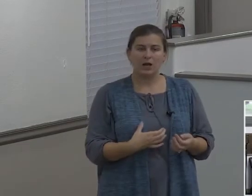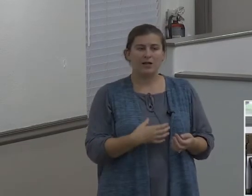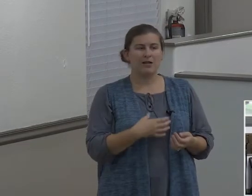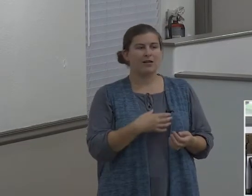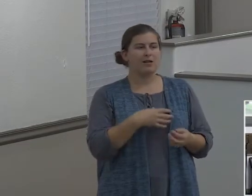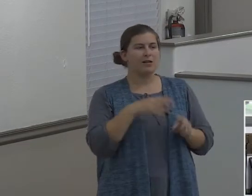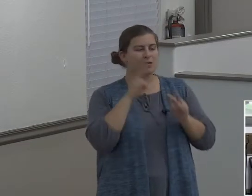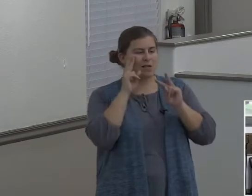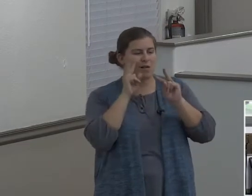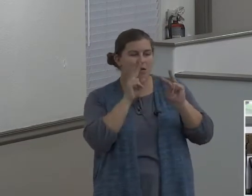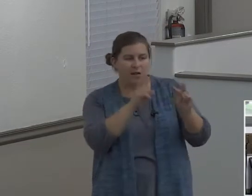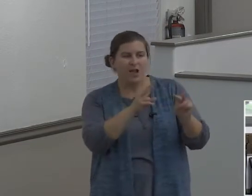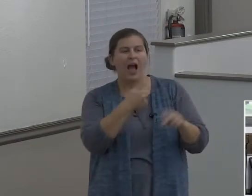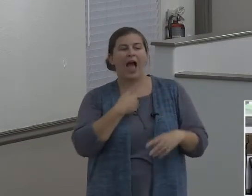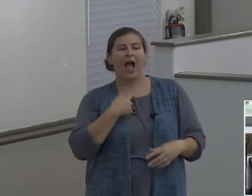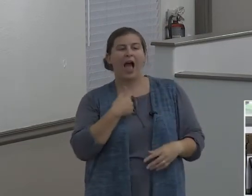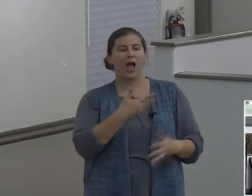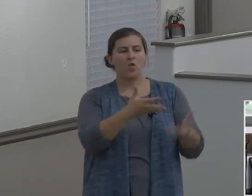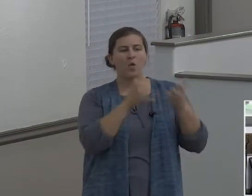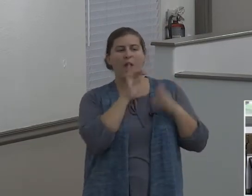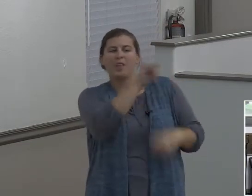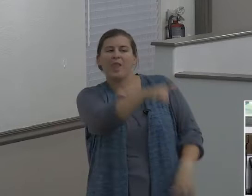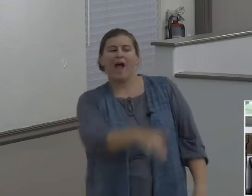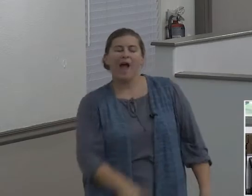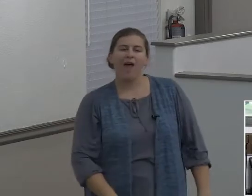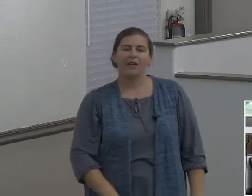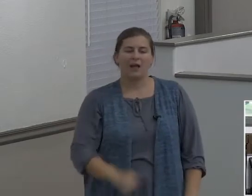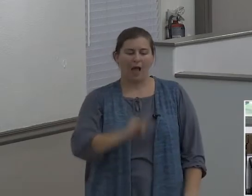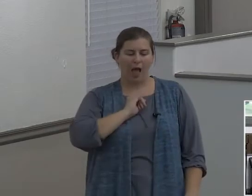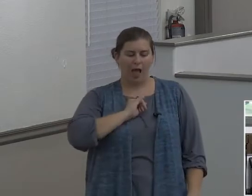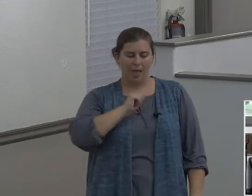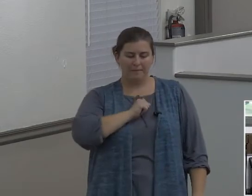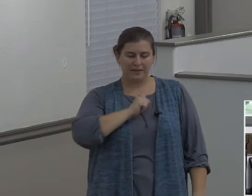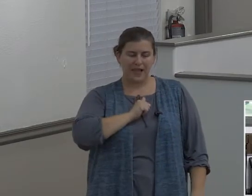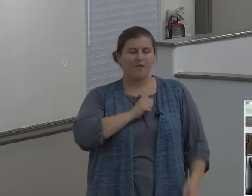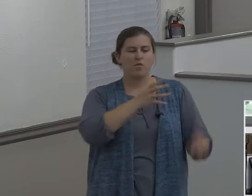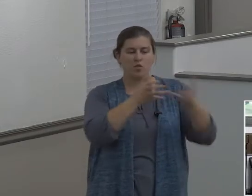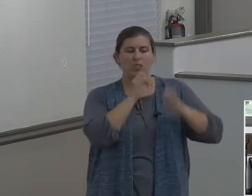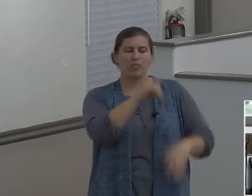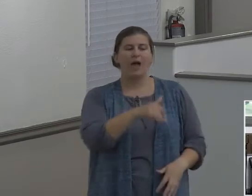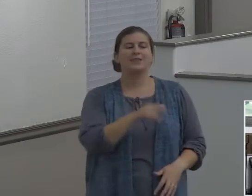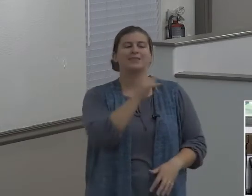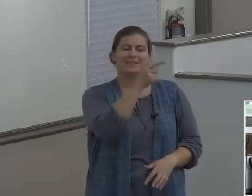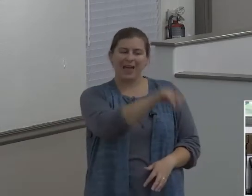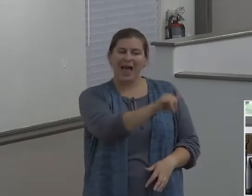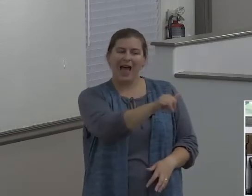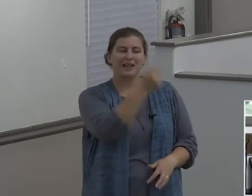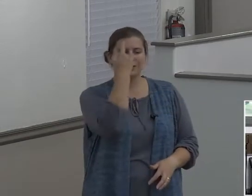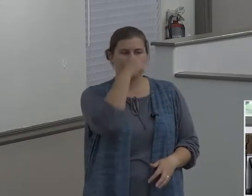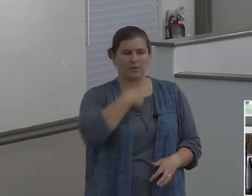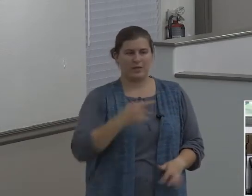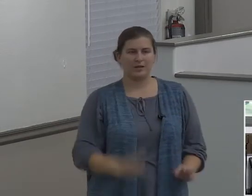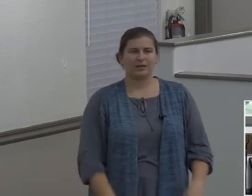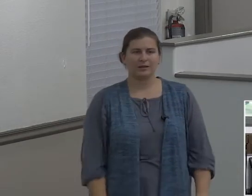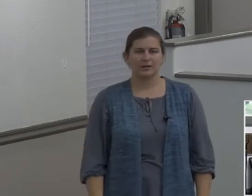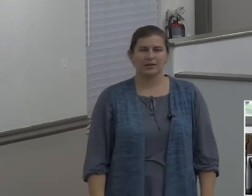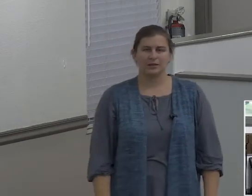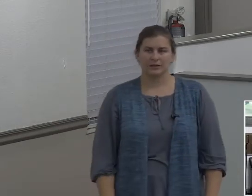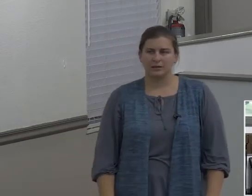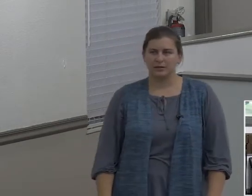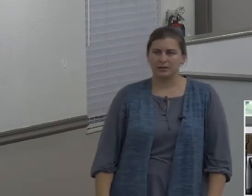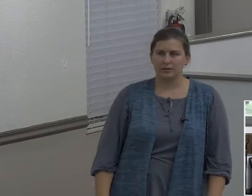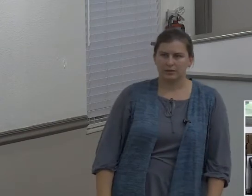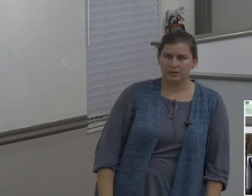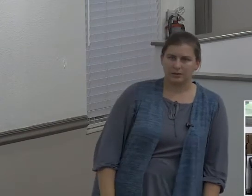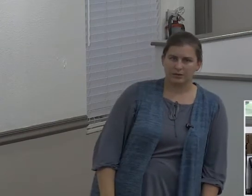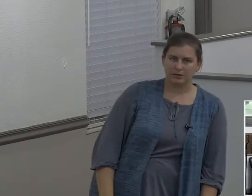I, I want that. That's for me. You know, that was Lot. Lot, that's the way he conducted himself.